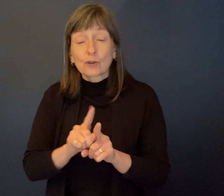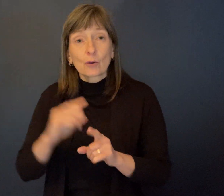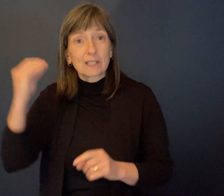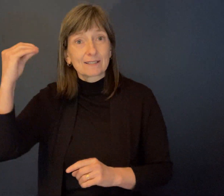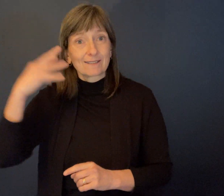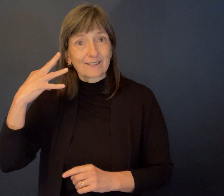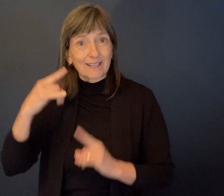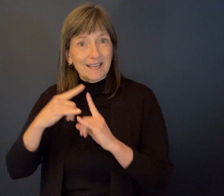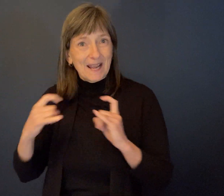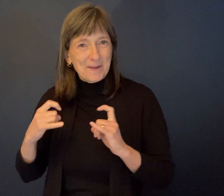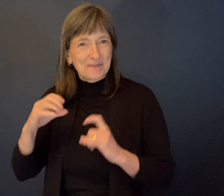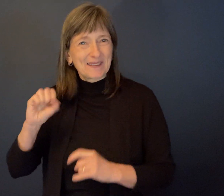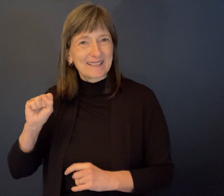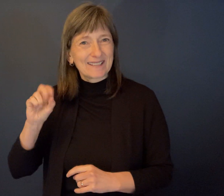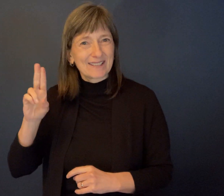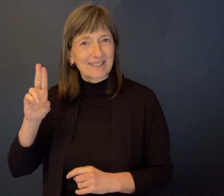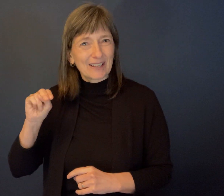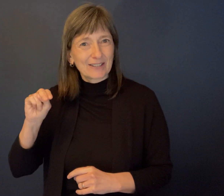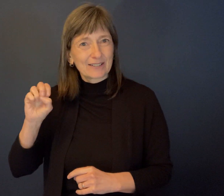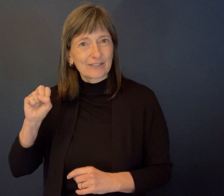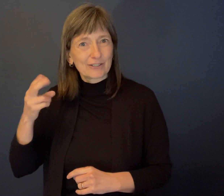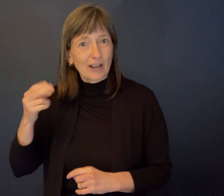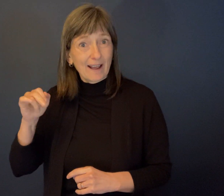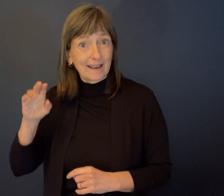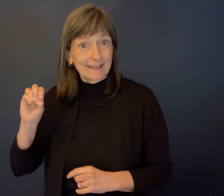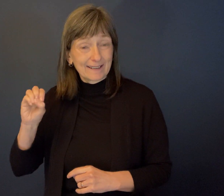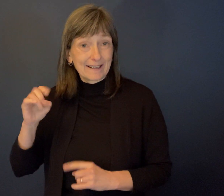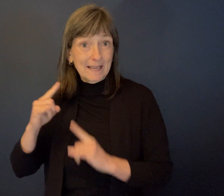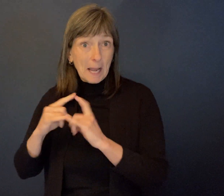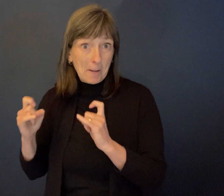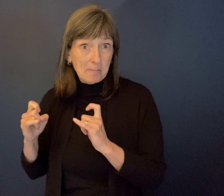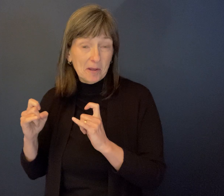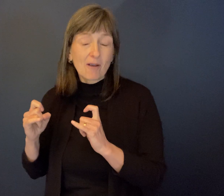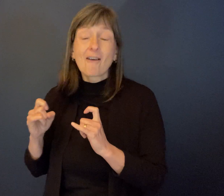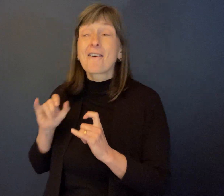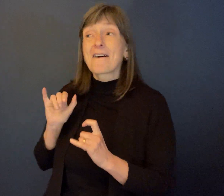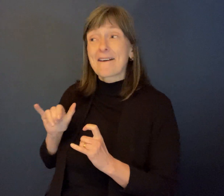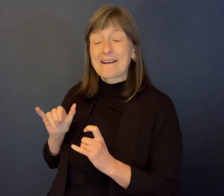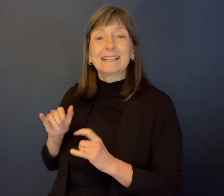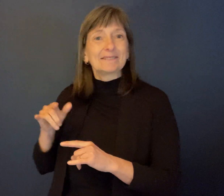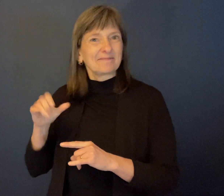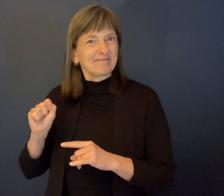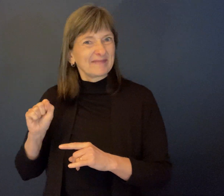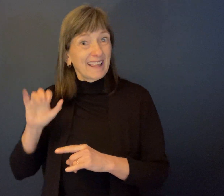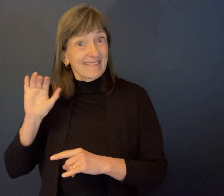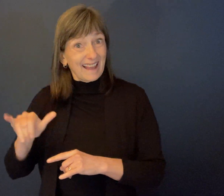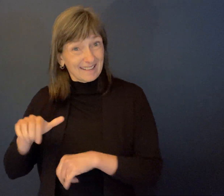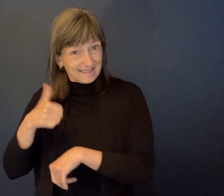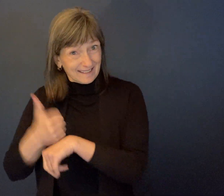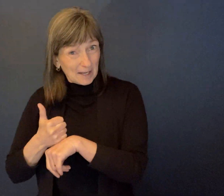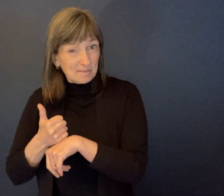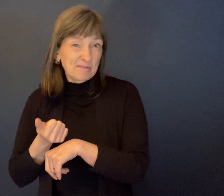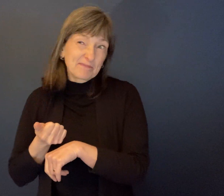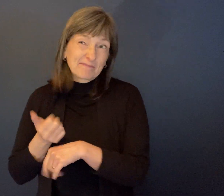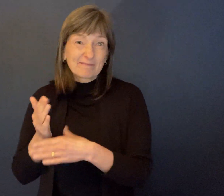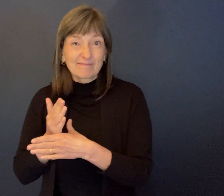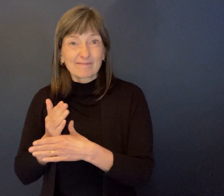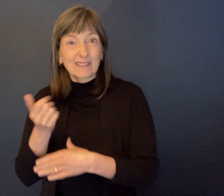the Sunshine Camp. Sunshine Camp actually started in the 1930s, mid 1930s. And it was